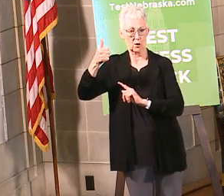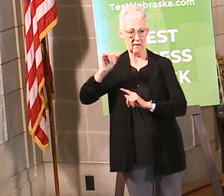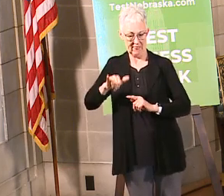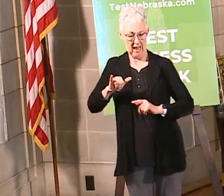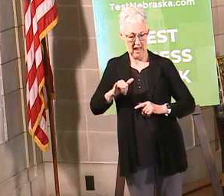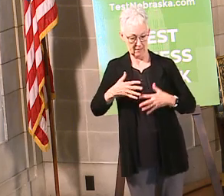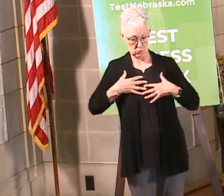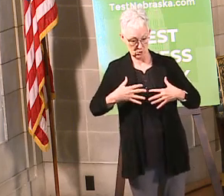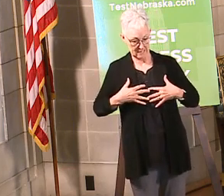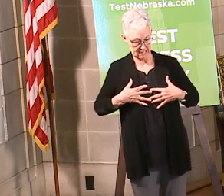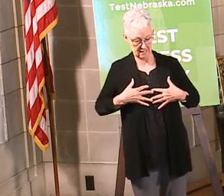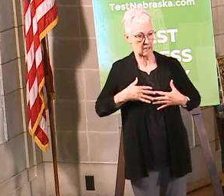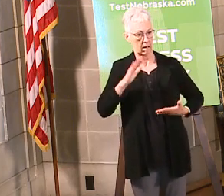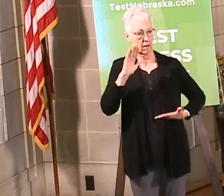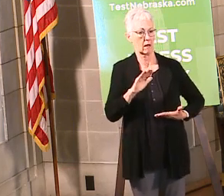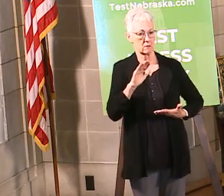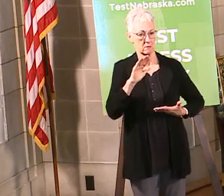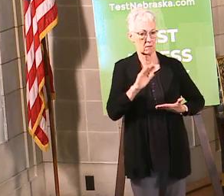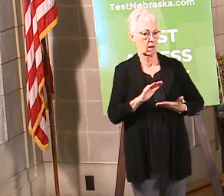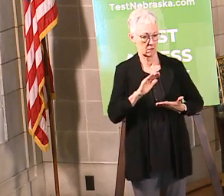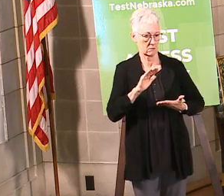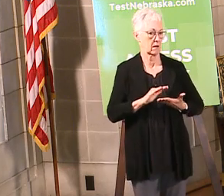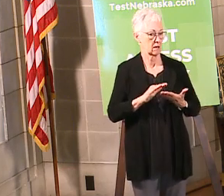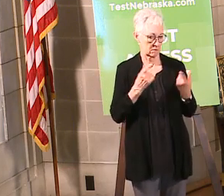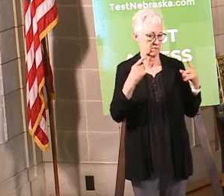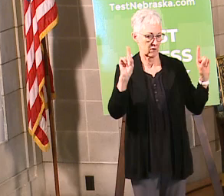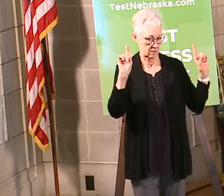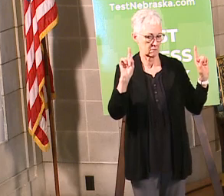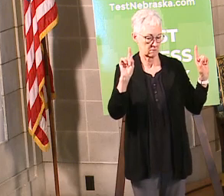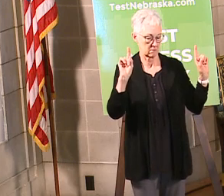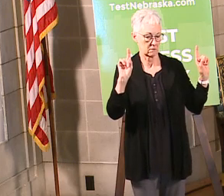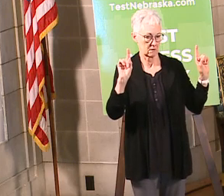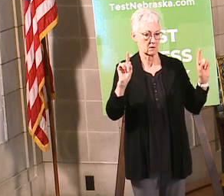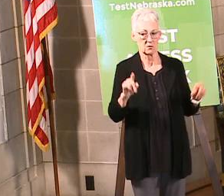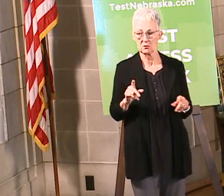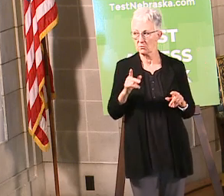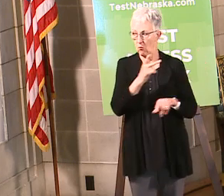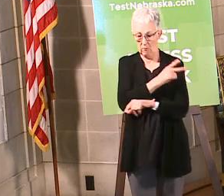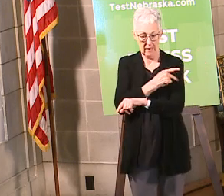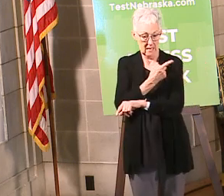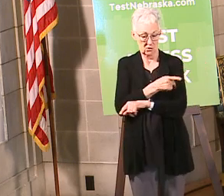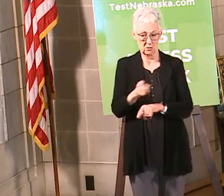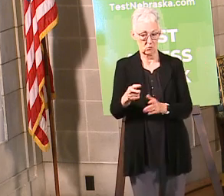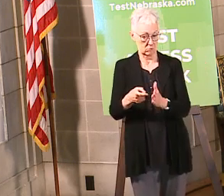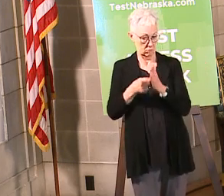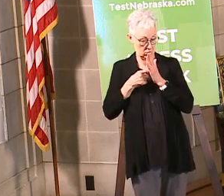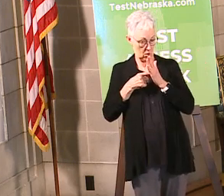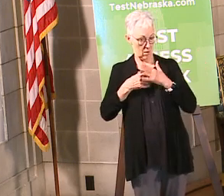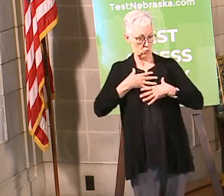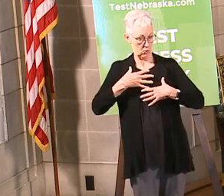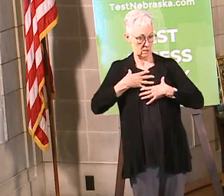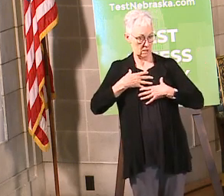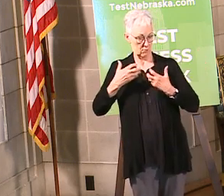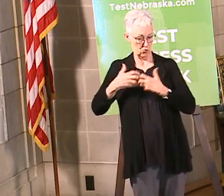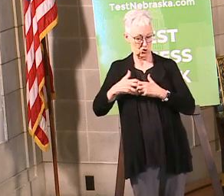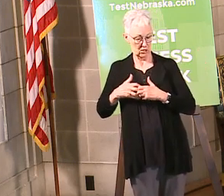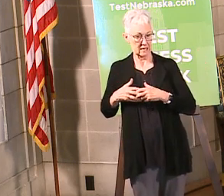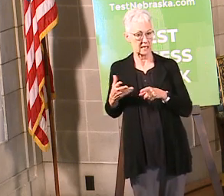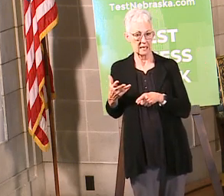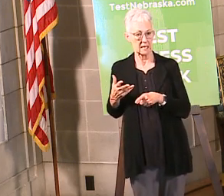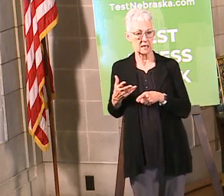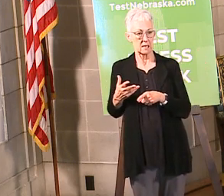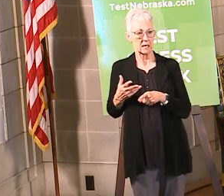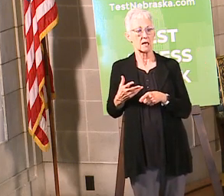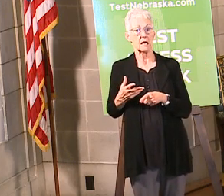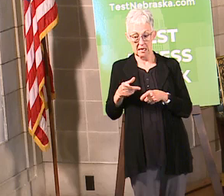that affect your lungs the harder that is to do so if a patient were to need a ventilator the the issue is getting